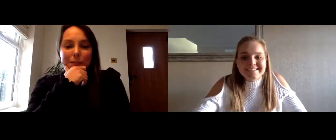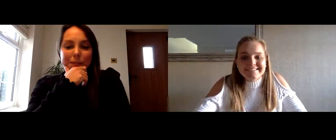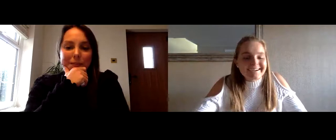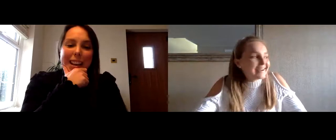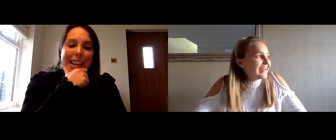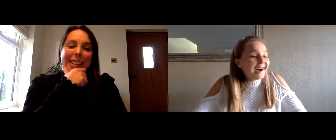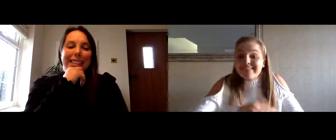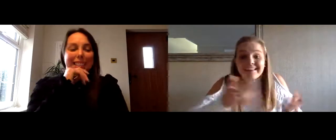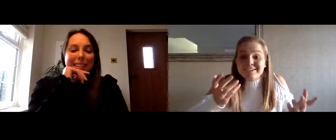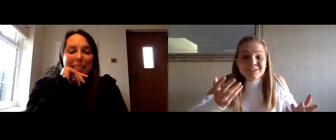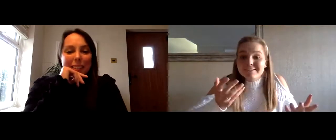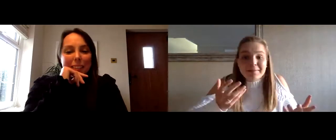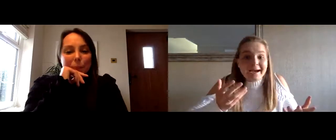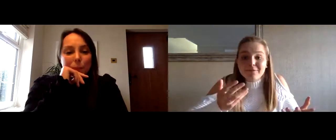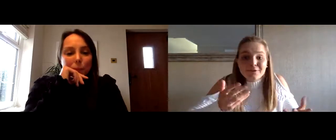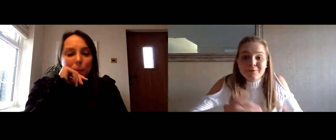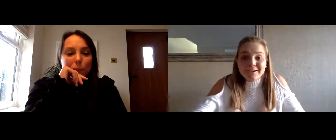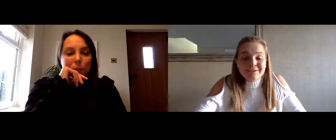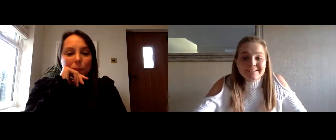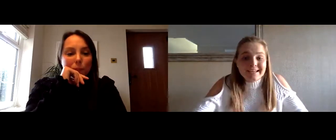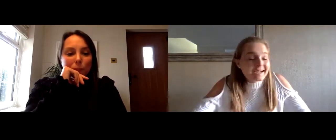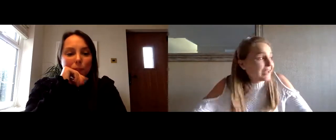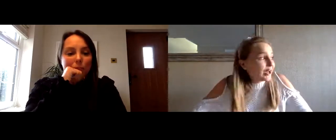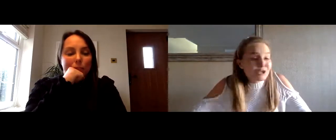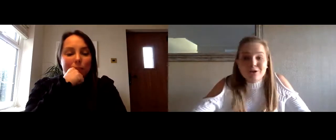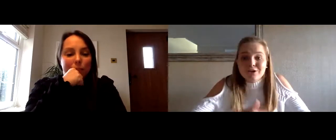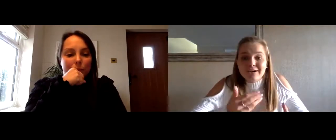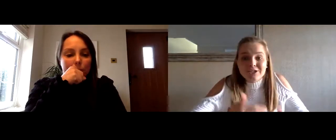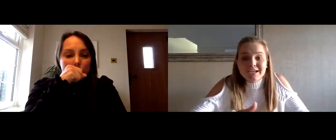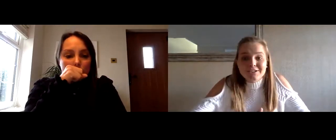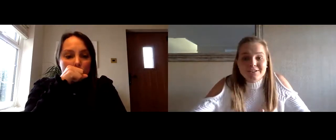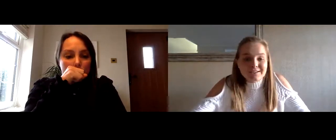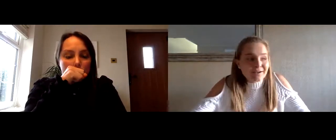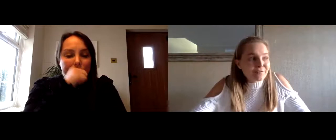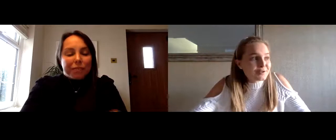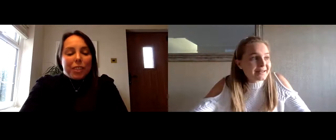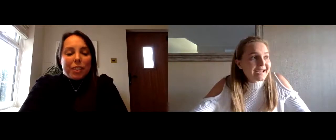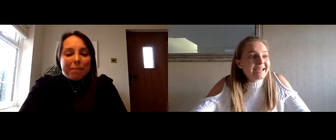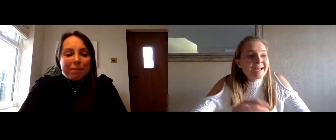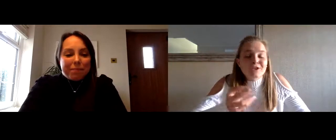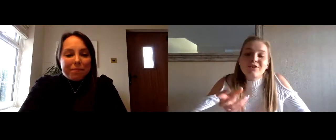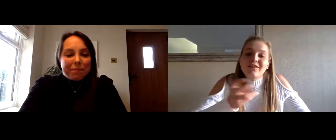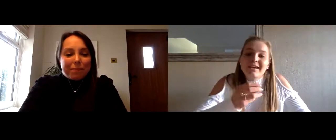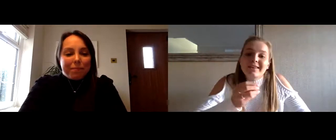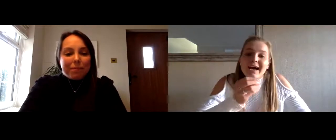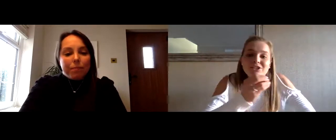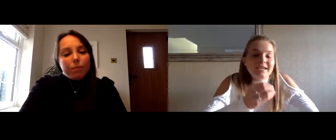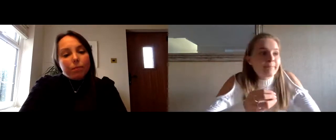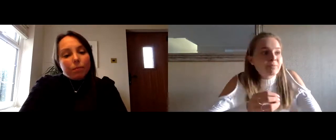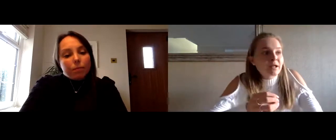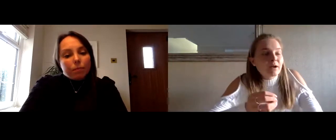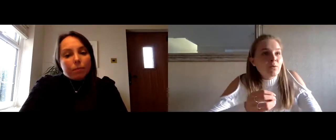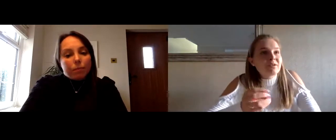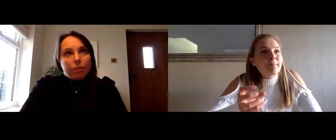gymnastic centre i think that's just as powerful and honestly like a huge congratulations to yourself for doing that do you think that